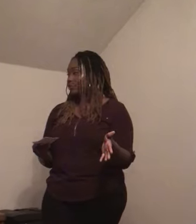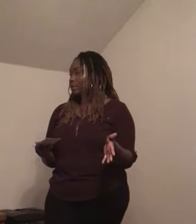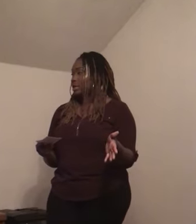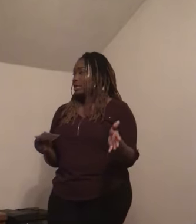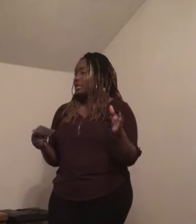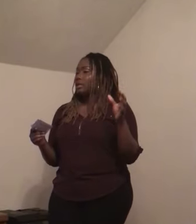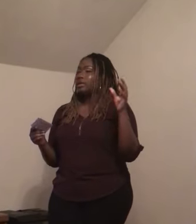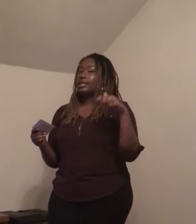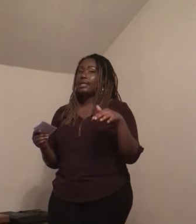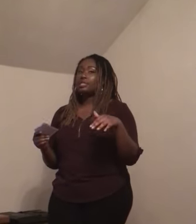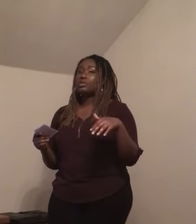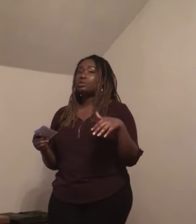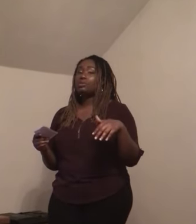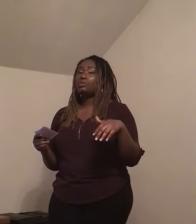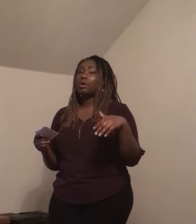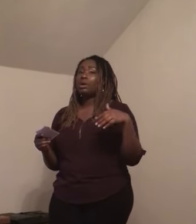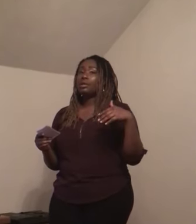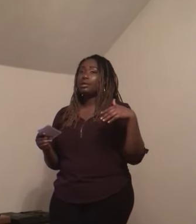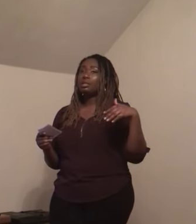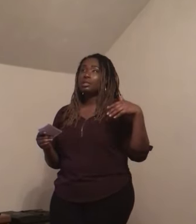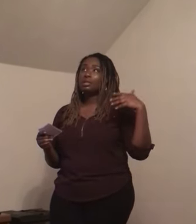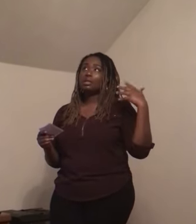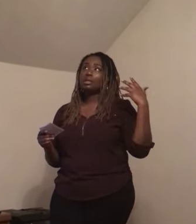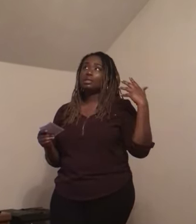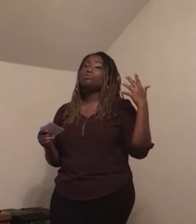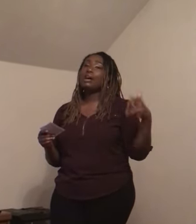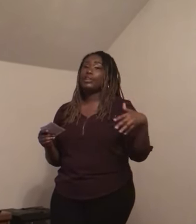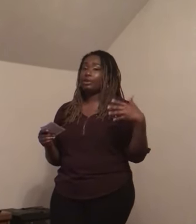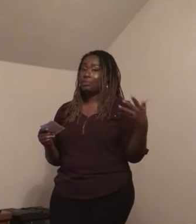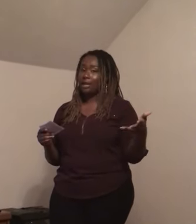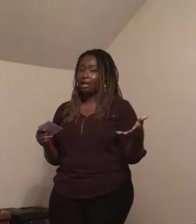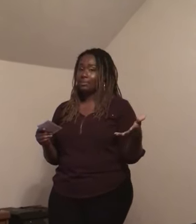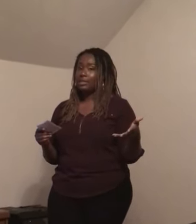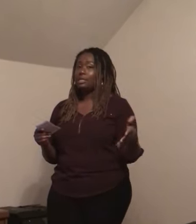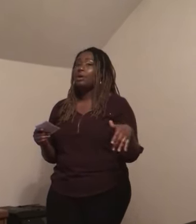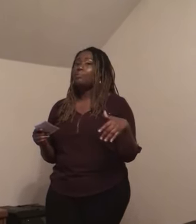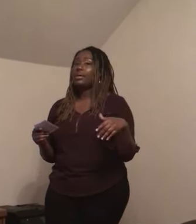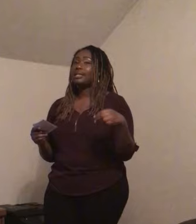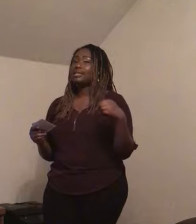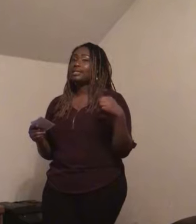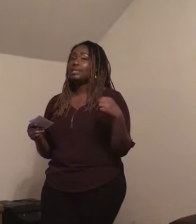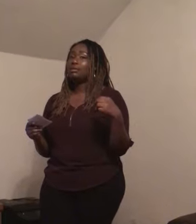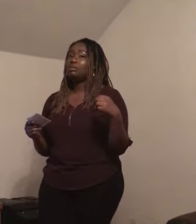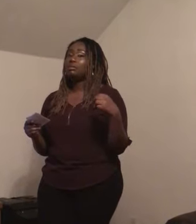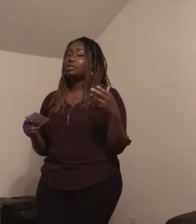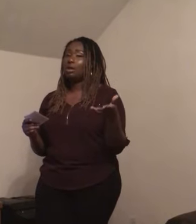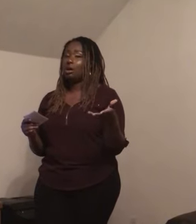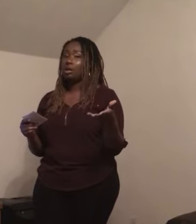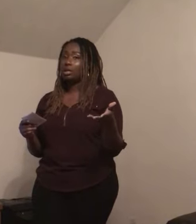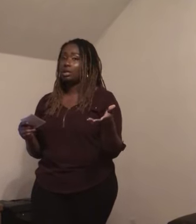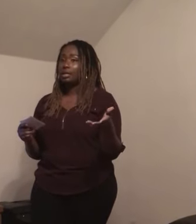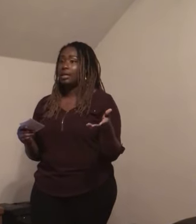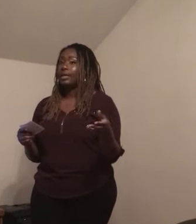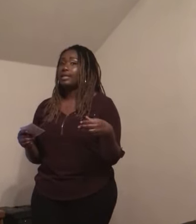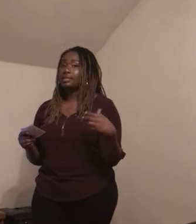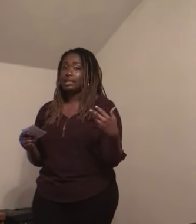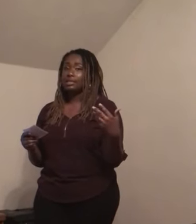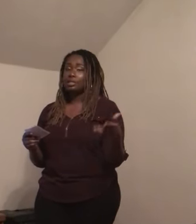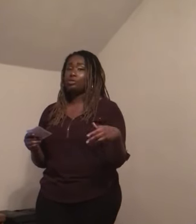kids who have hearing impairments but can still talk and can still